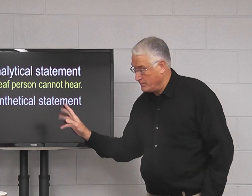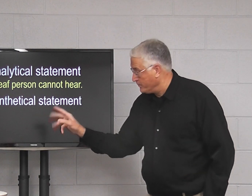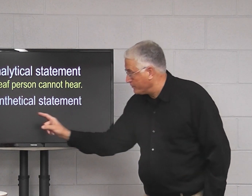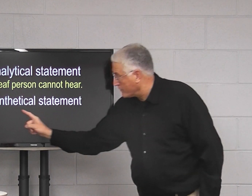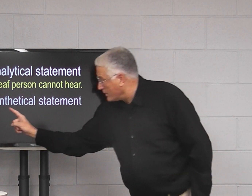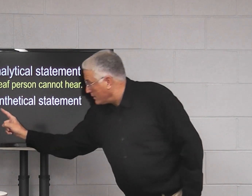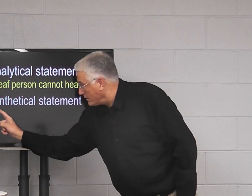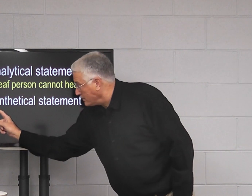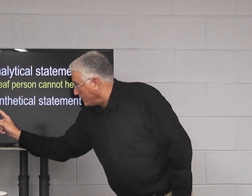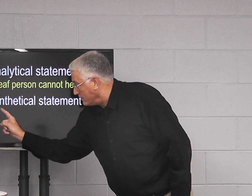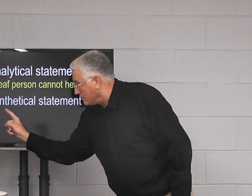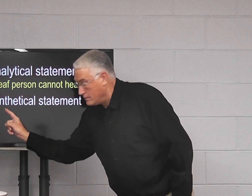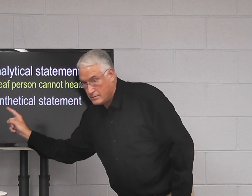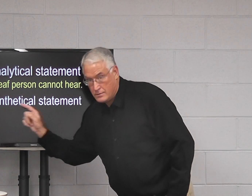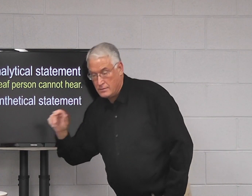is different. Syn